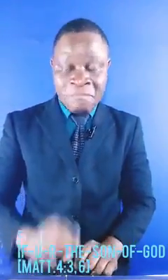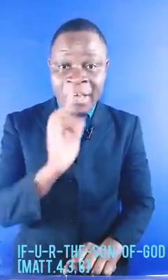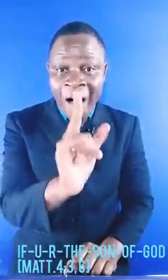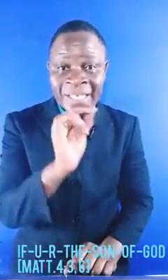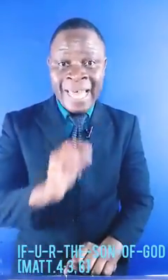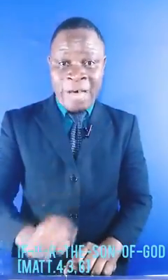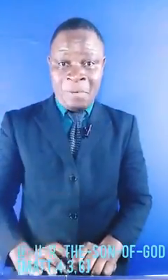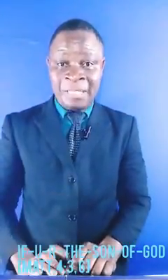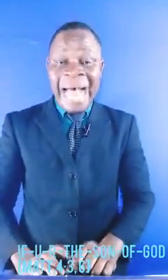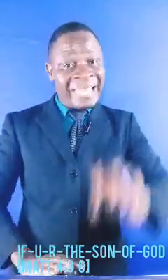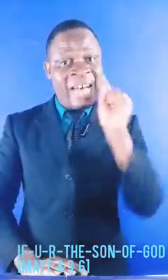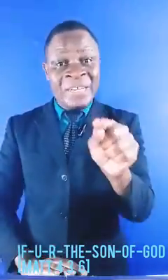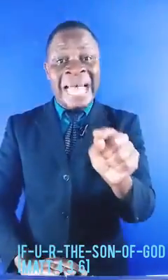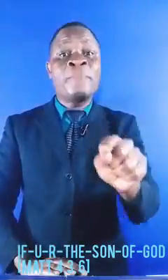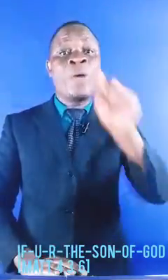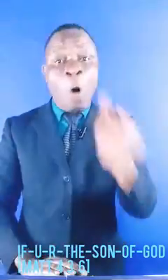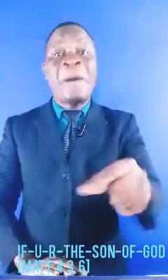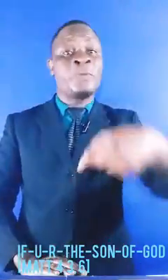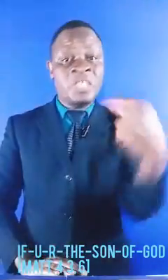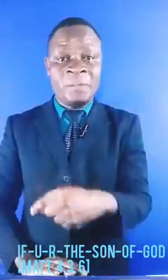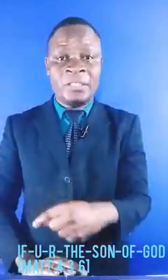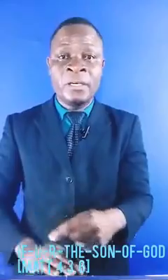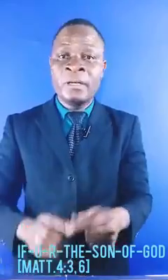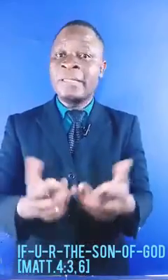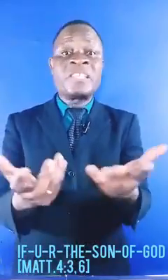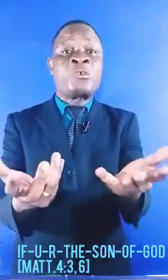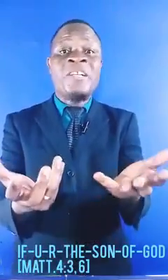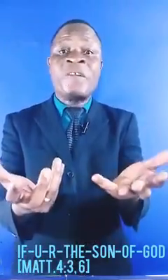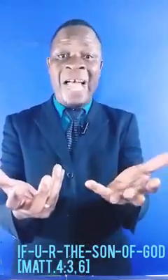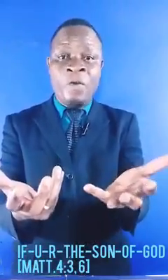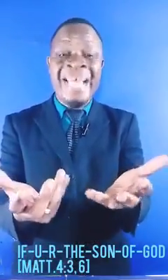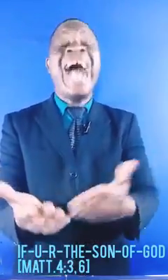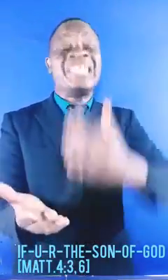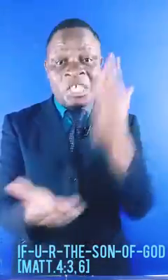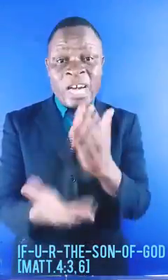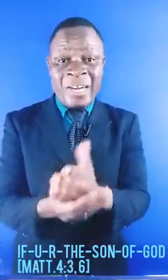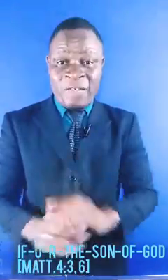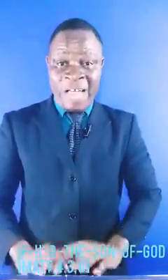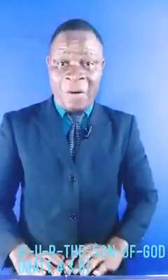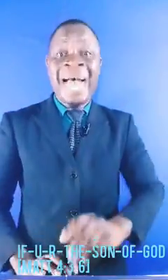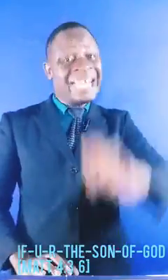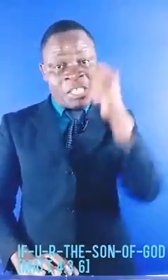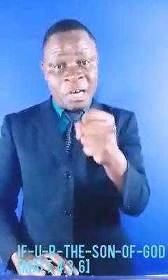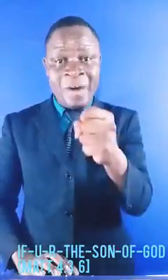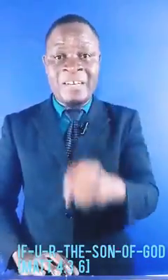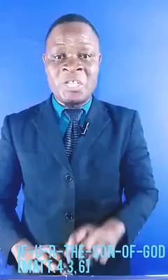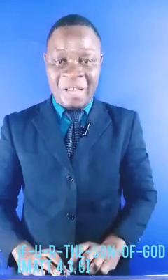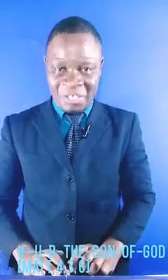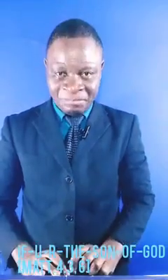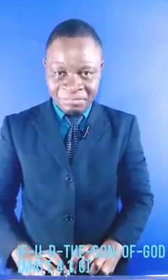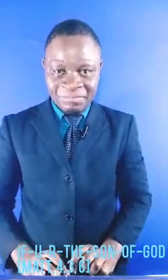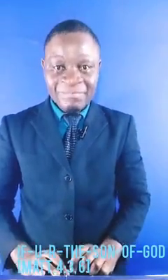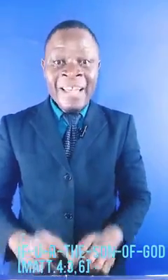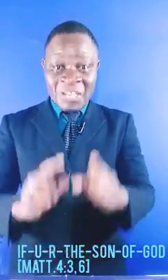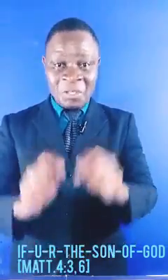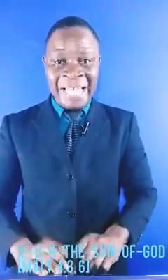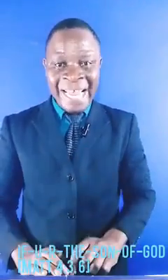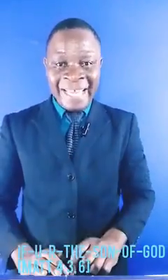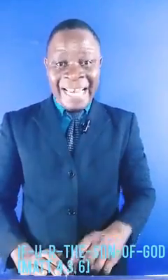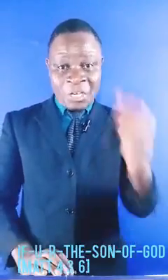May God help us. And every time we go back to the Scriptures, there is great revival, a genuine revival, and a genuine restoration. So today, let's